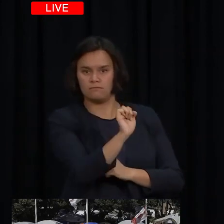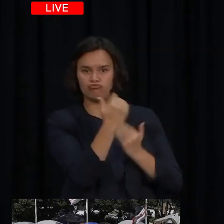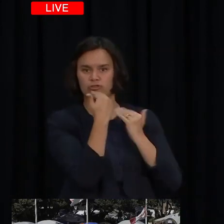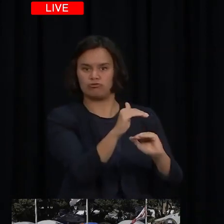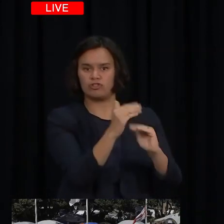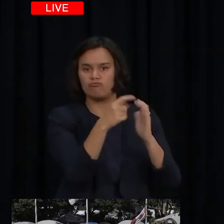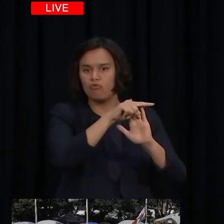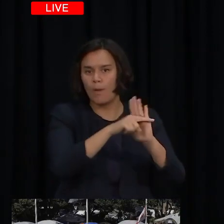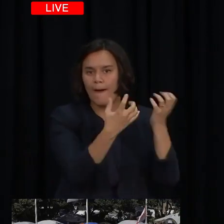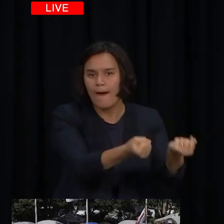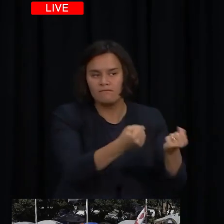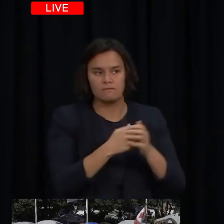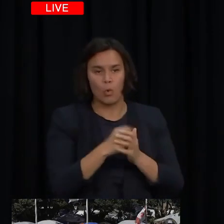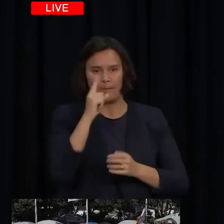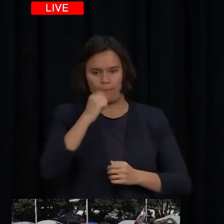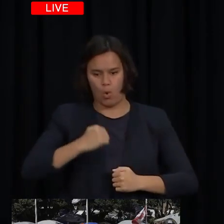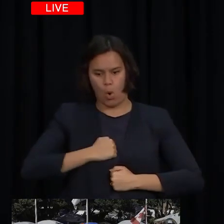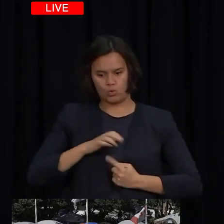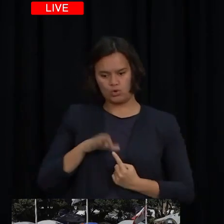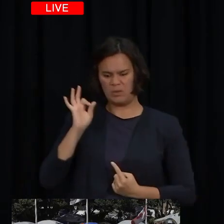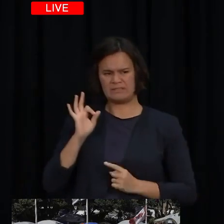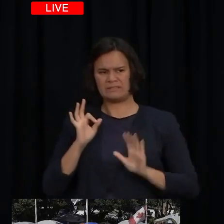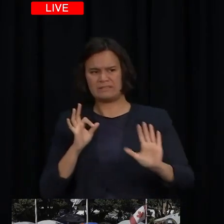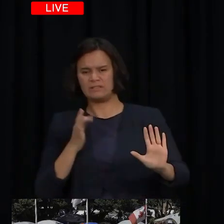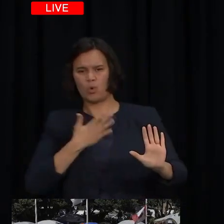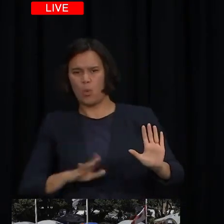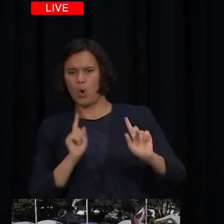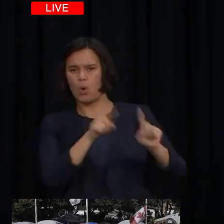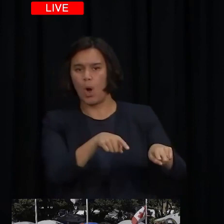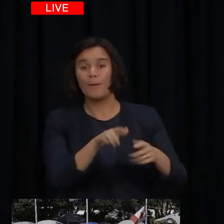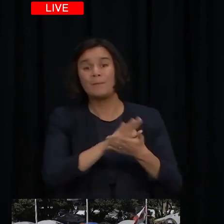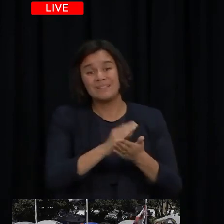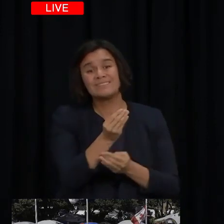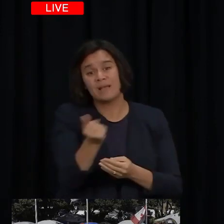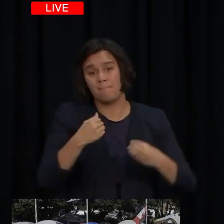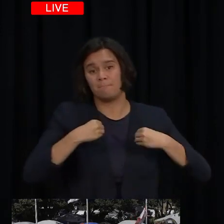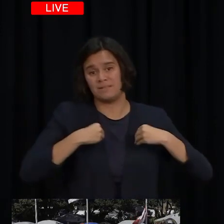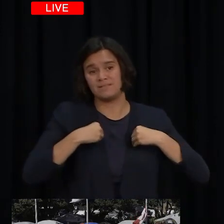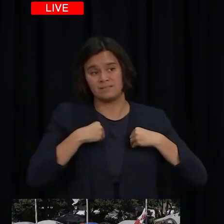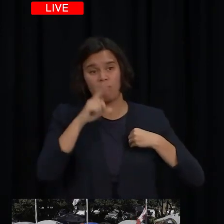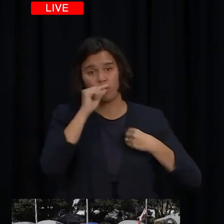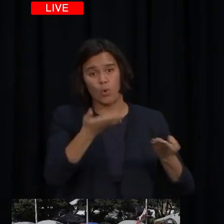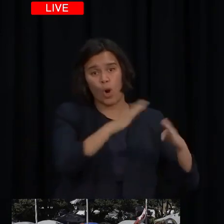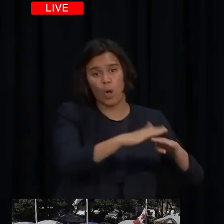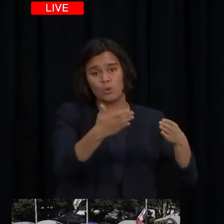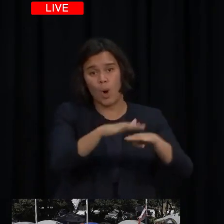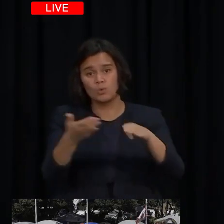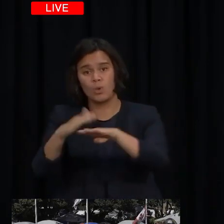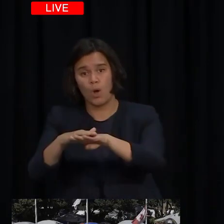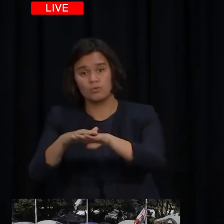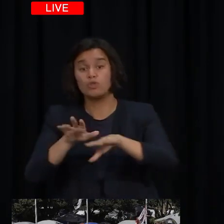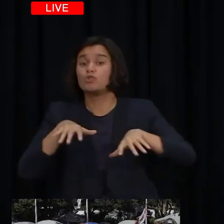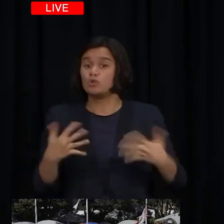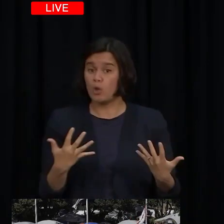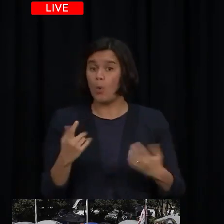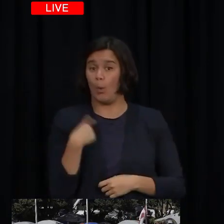behavioural responses have seen an impact that may cause some viable businesses to cease to be able to operate. Therefore, we have to act.